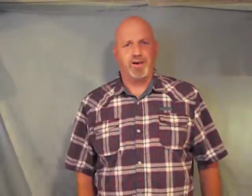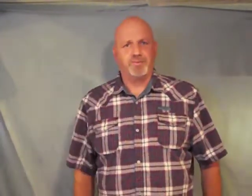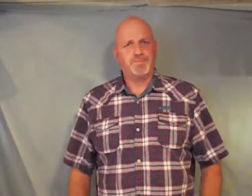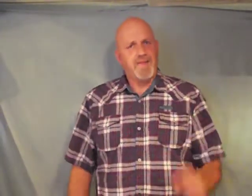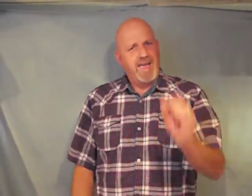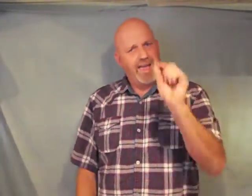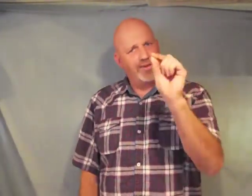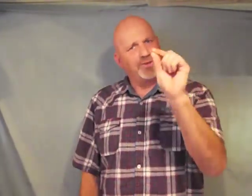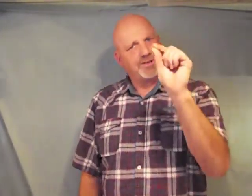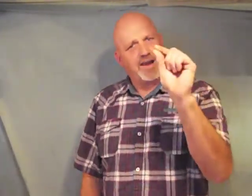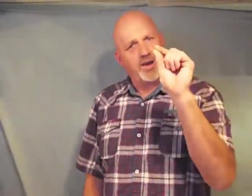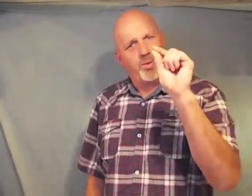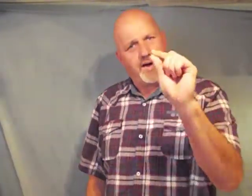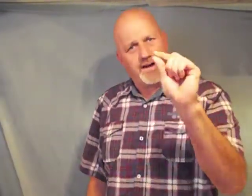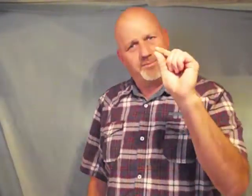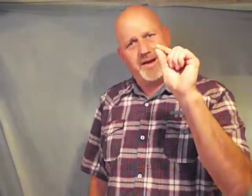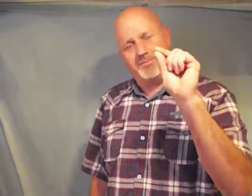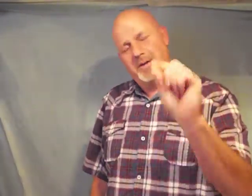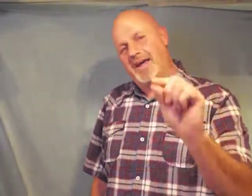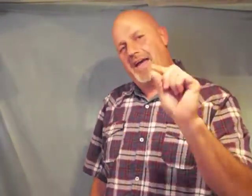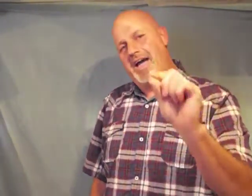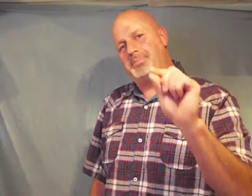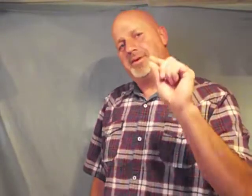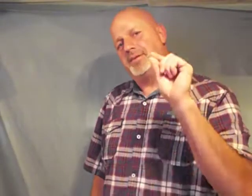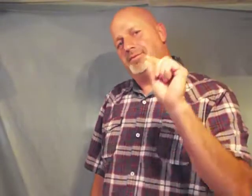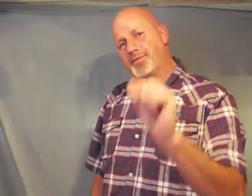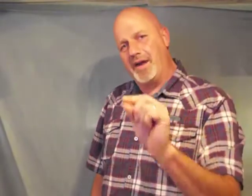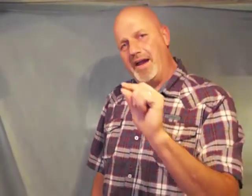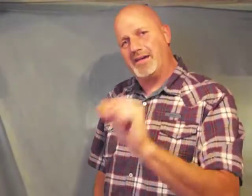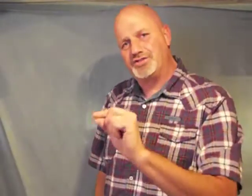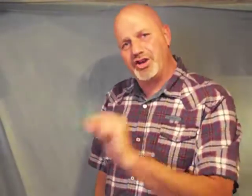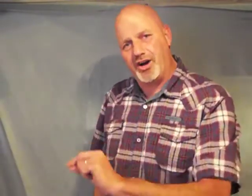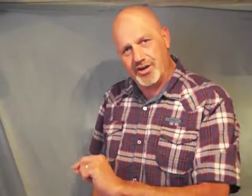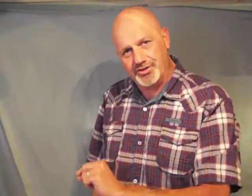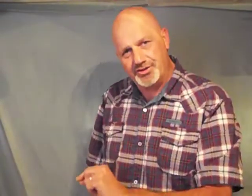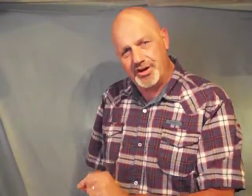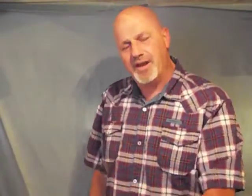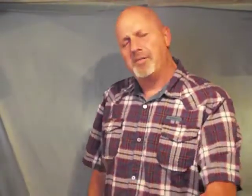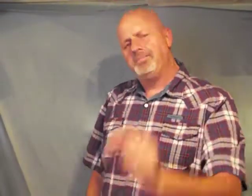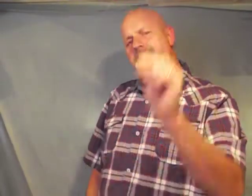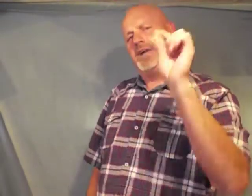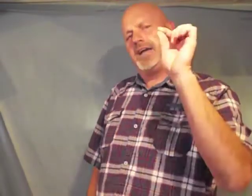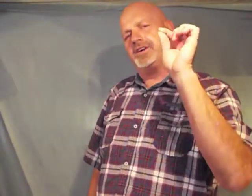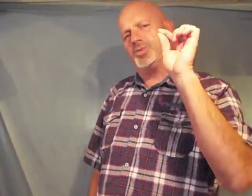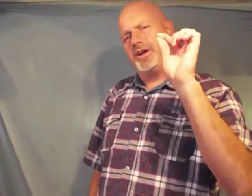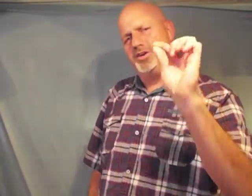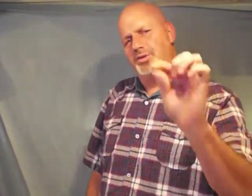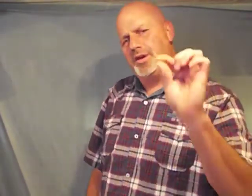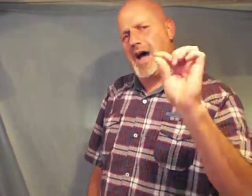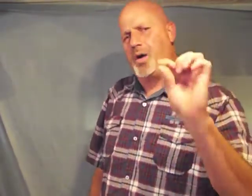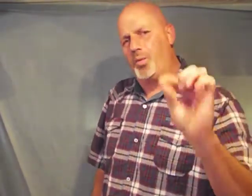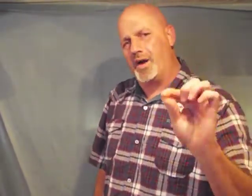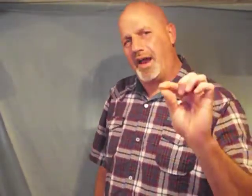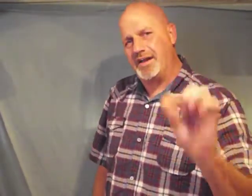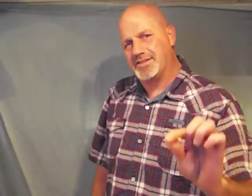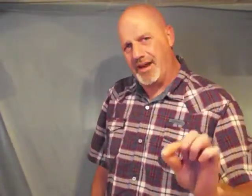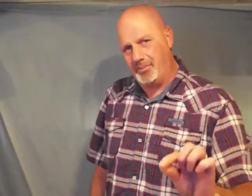every single one of them have been kept free of charge because we do not want a stumbling